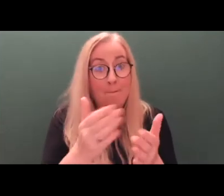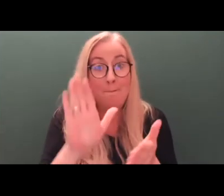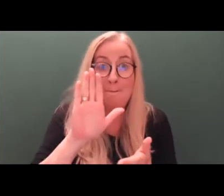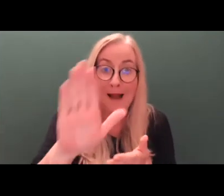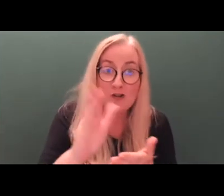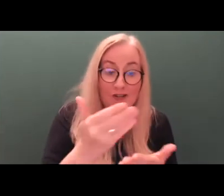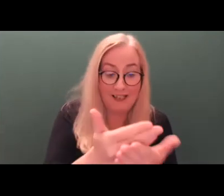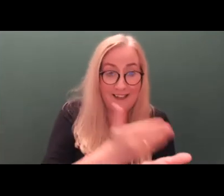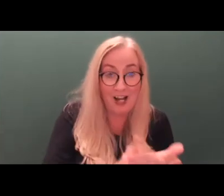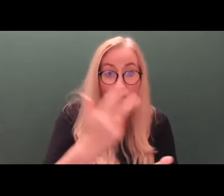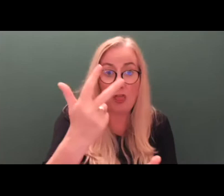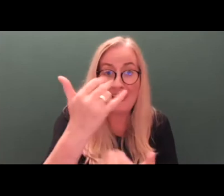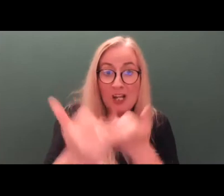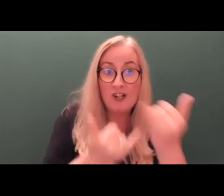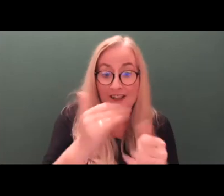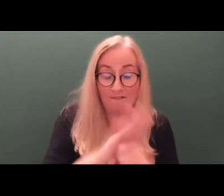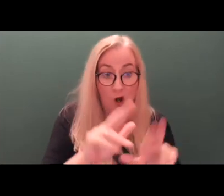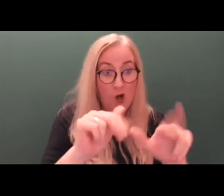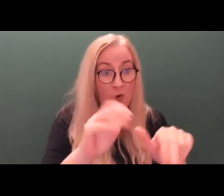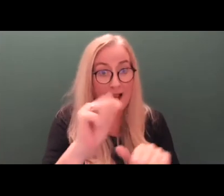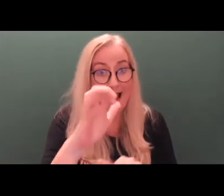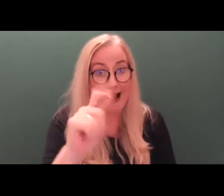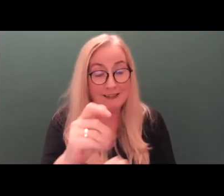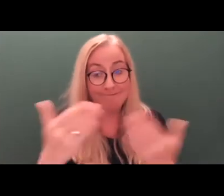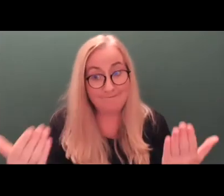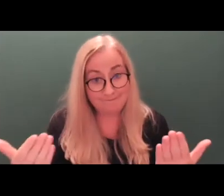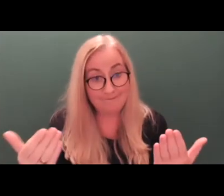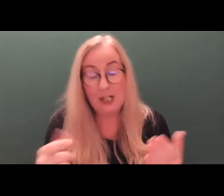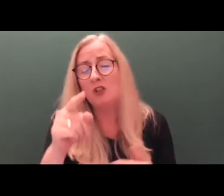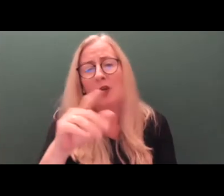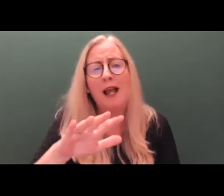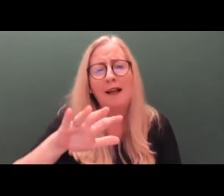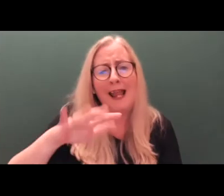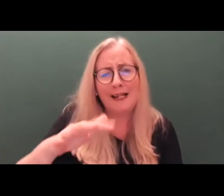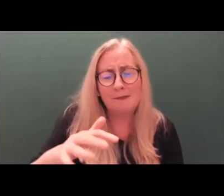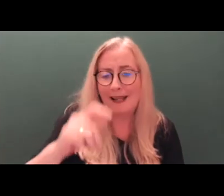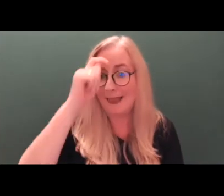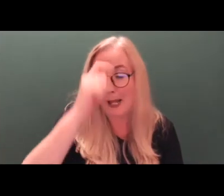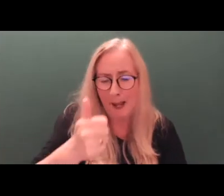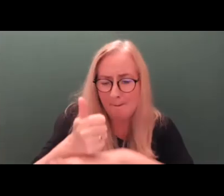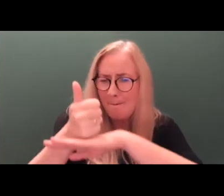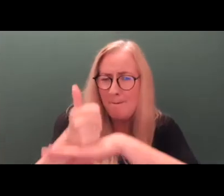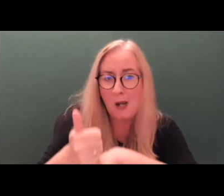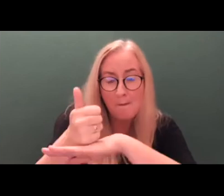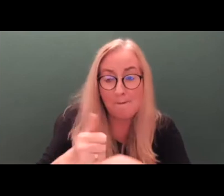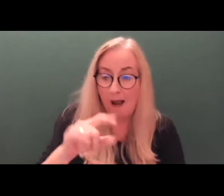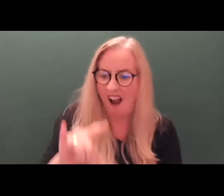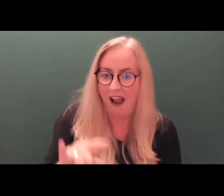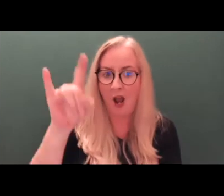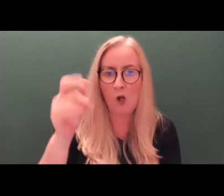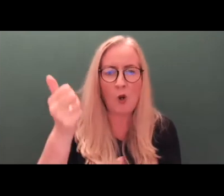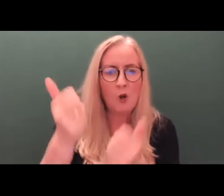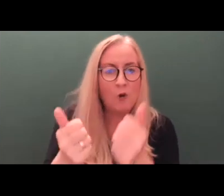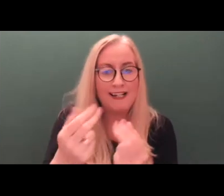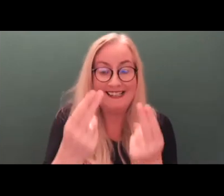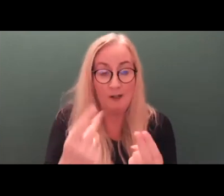timeframe provided for in the Act. It is estimated that, at a minimum, the High Court will need one